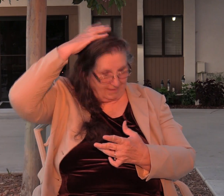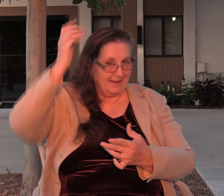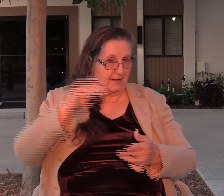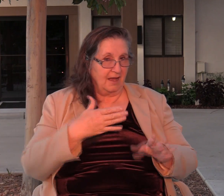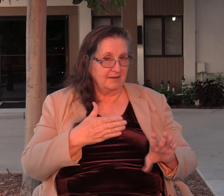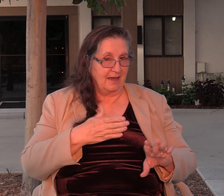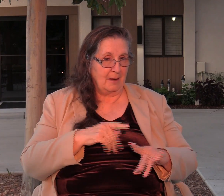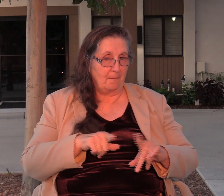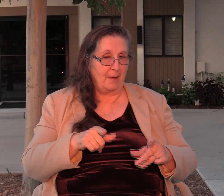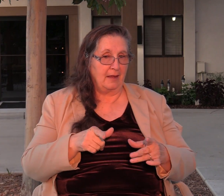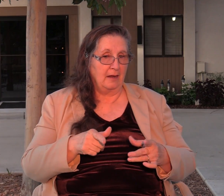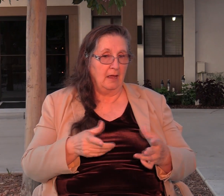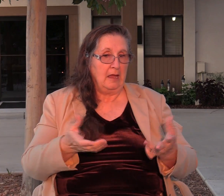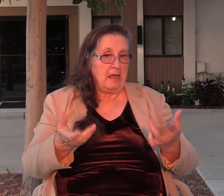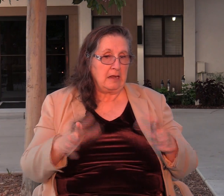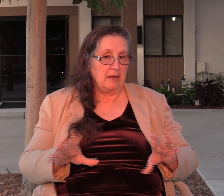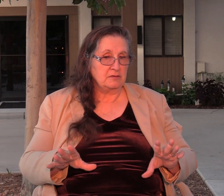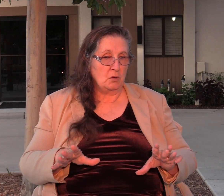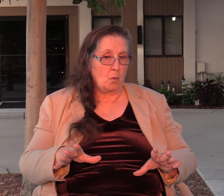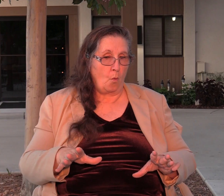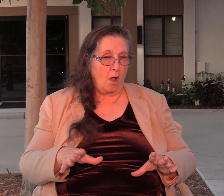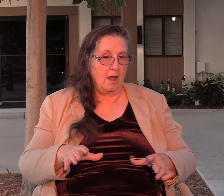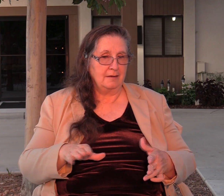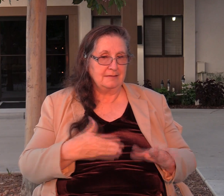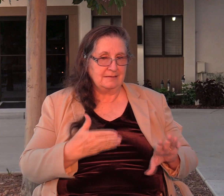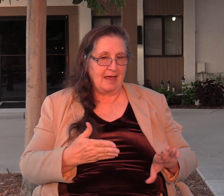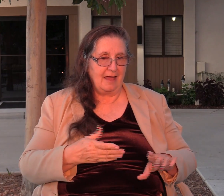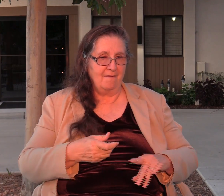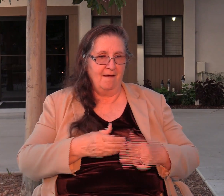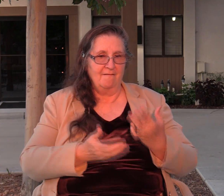moments he asks his armor bearer to kill him.